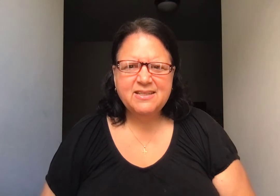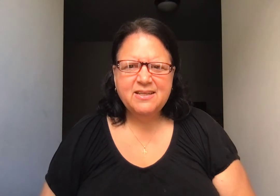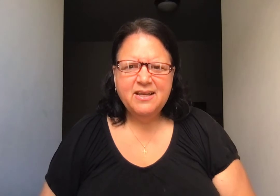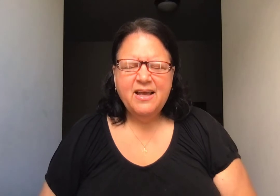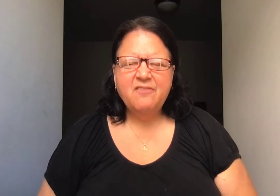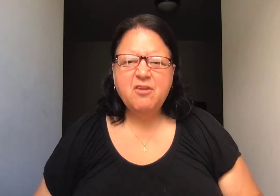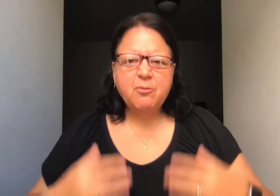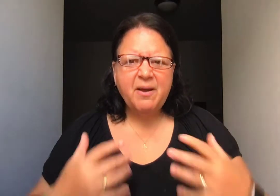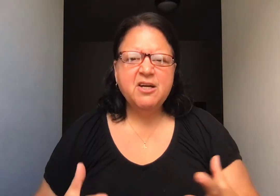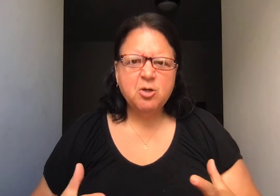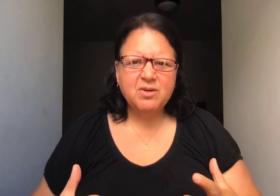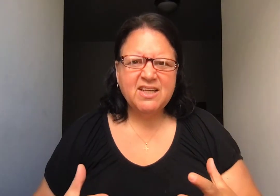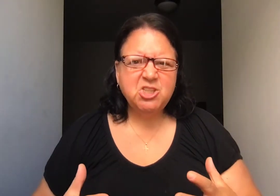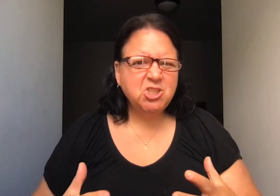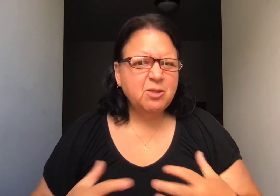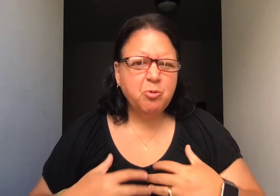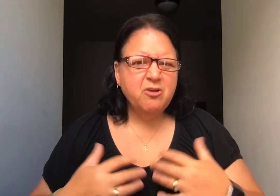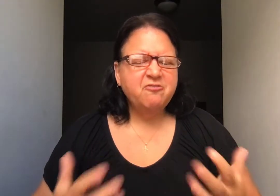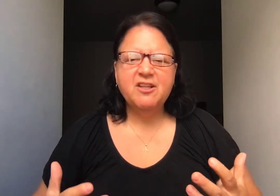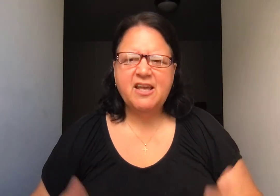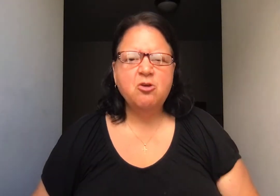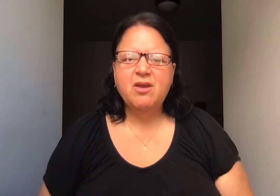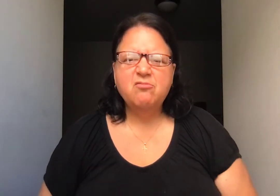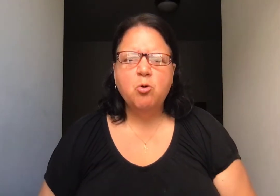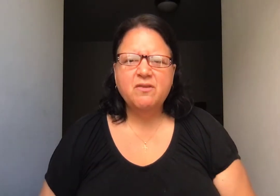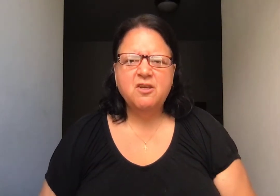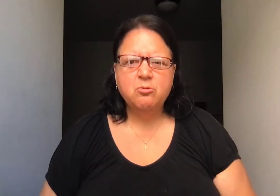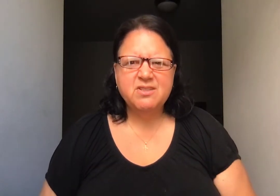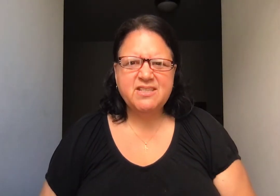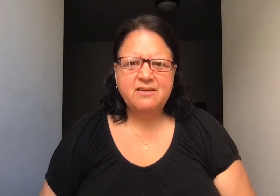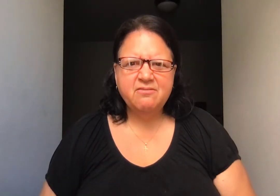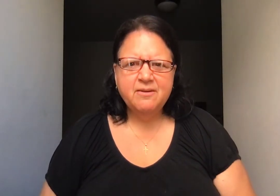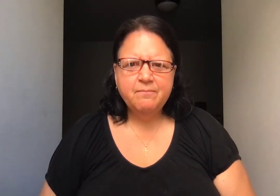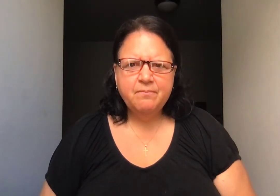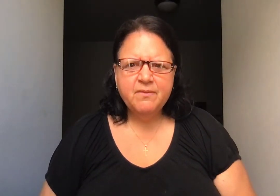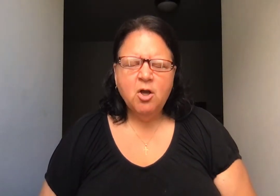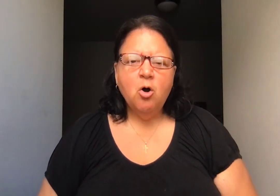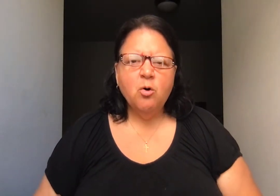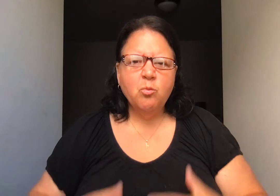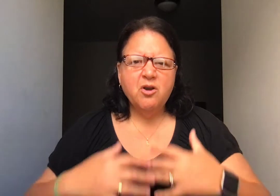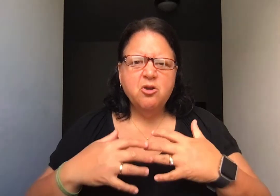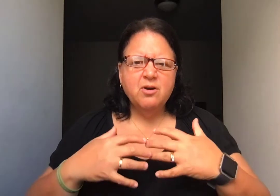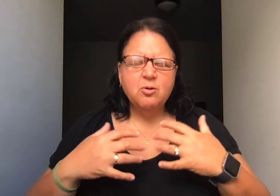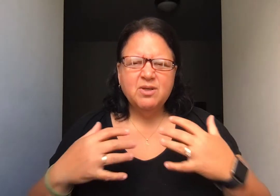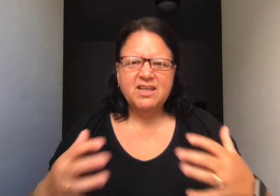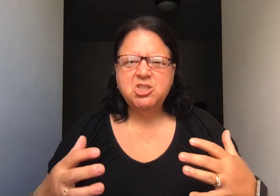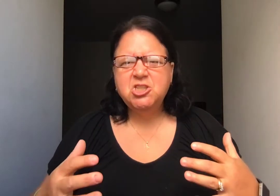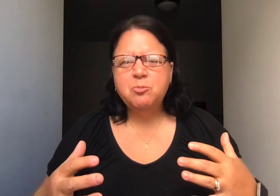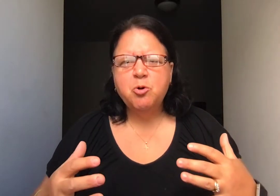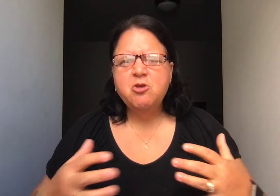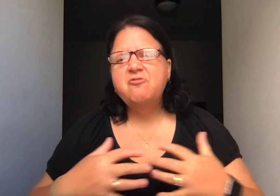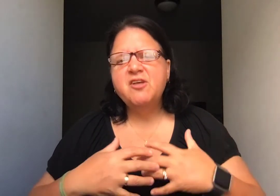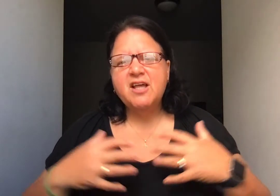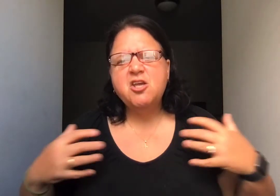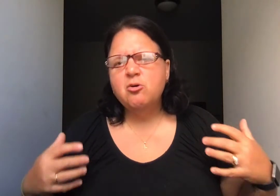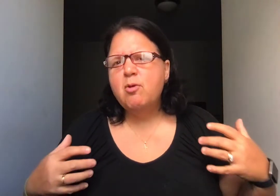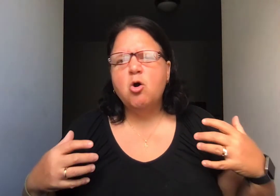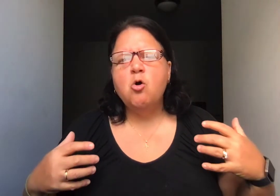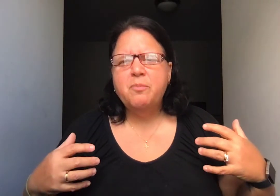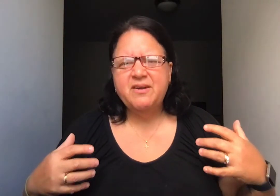Have you ever been in a relationship where you feel like you give more than you receive? Or where you're in a relationship where you feel like you're more open to